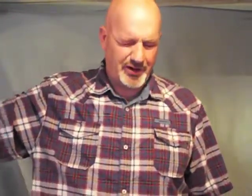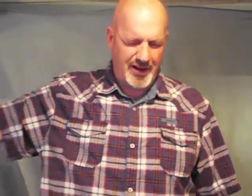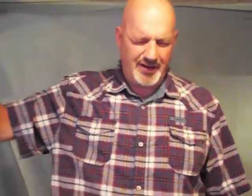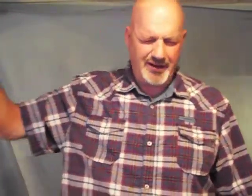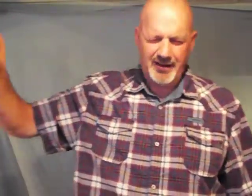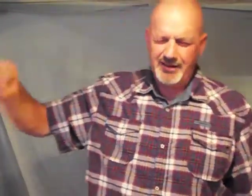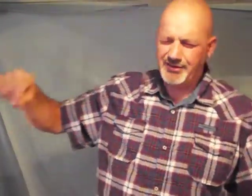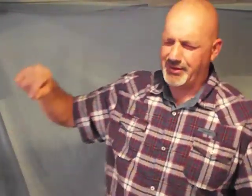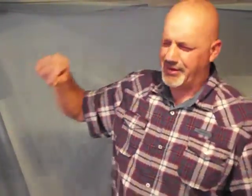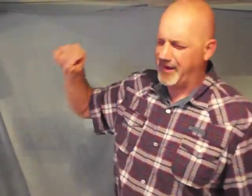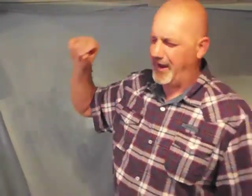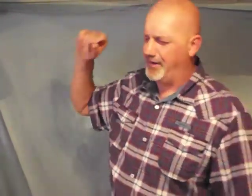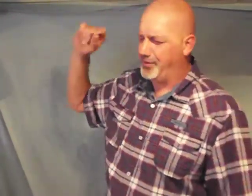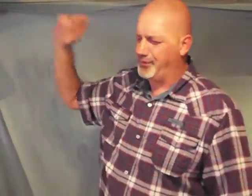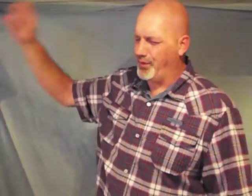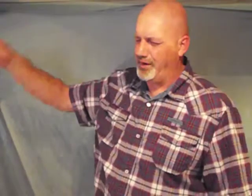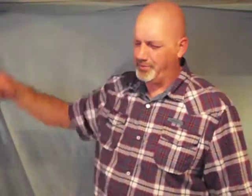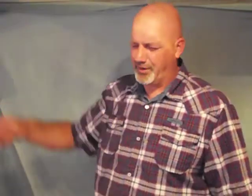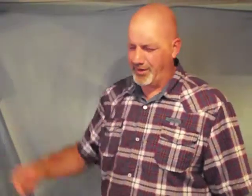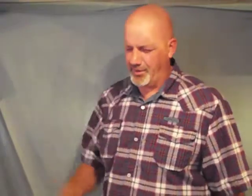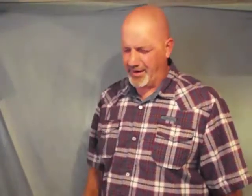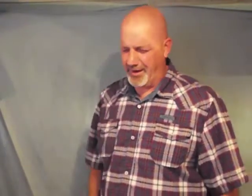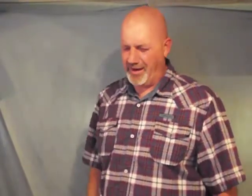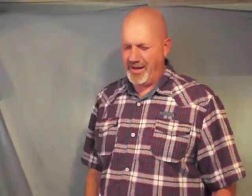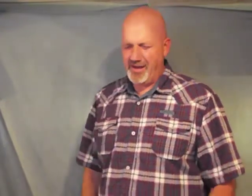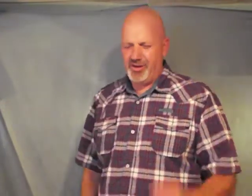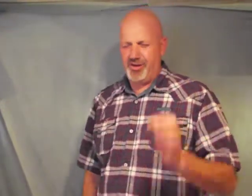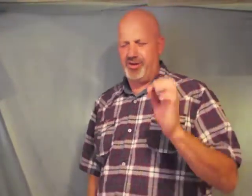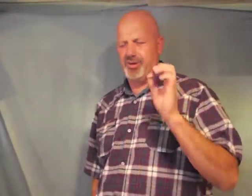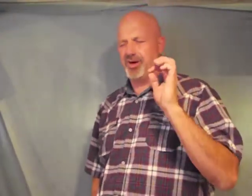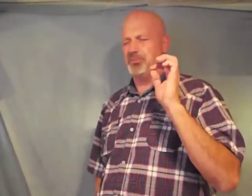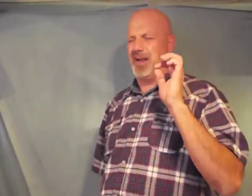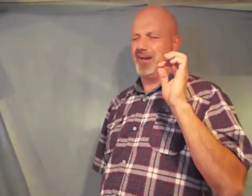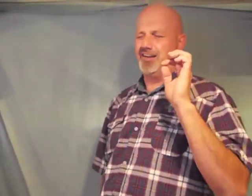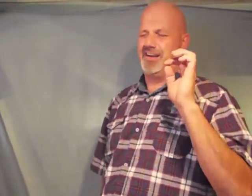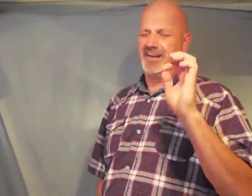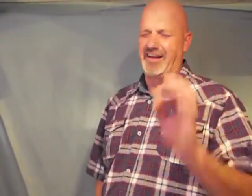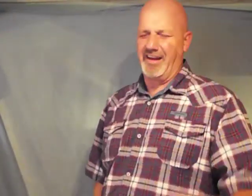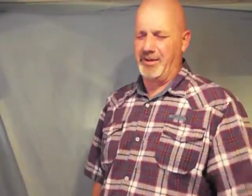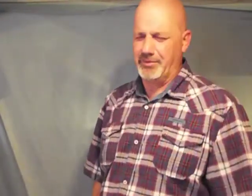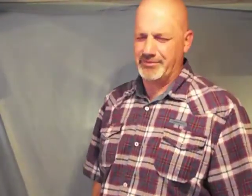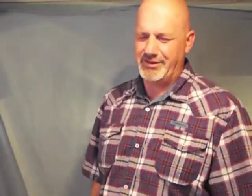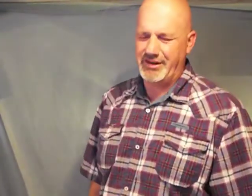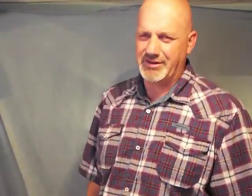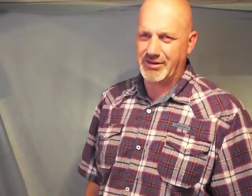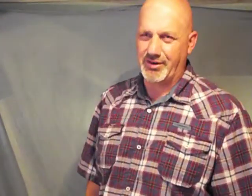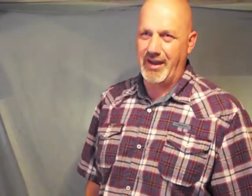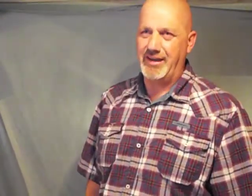God so that they have the freedom to go to God you are bound in the name of Jesus Christ